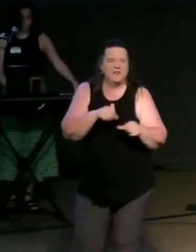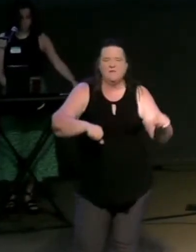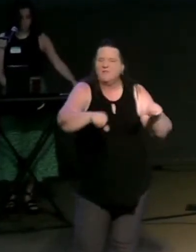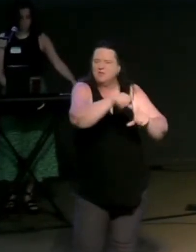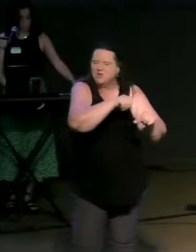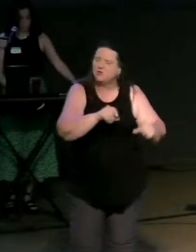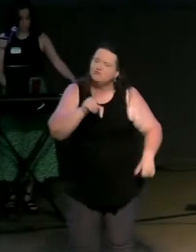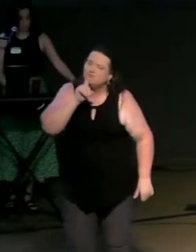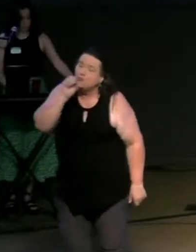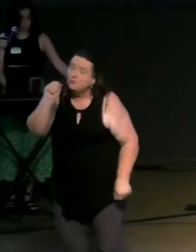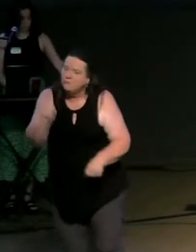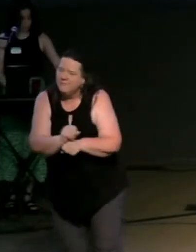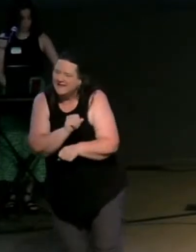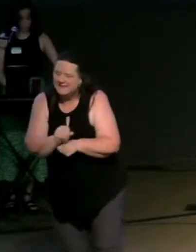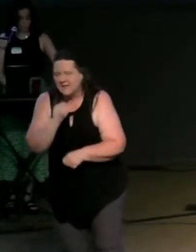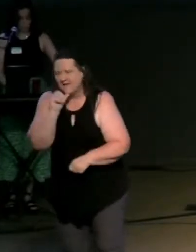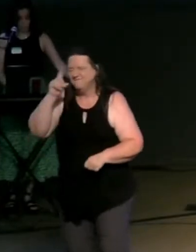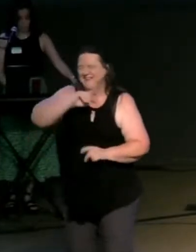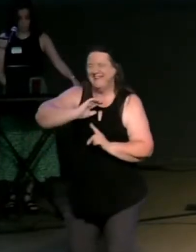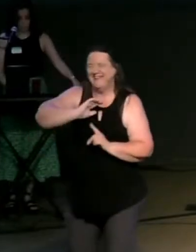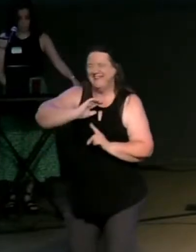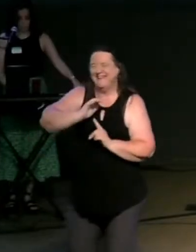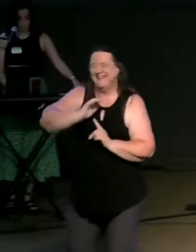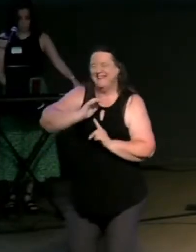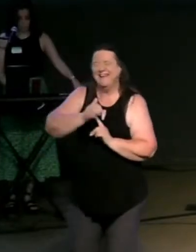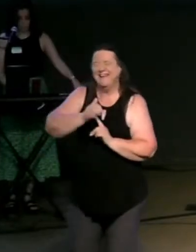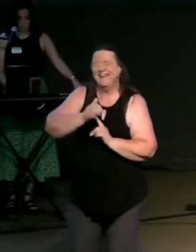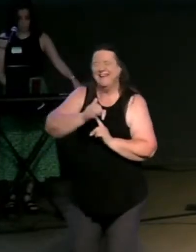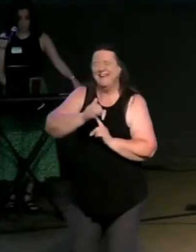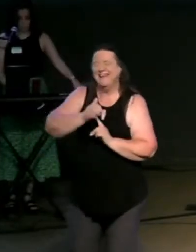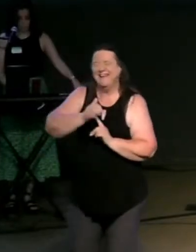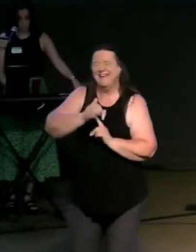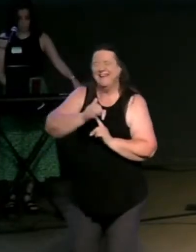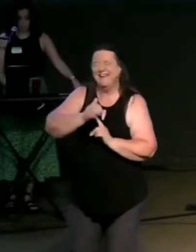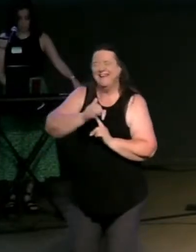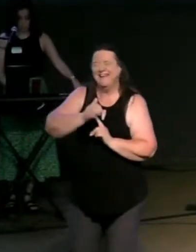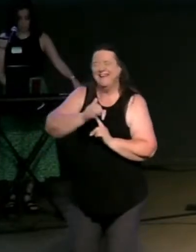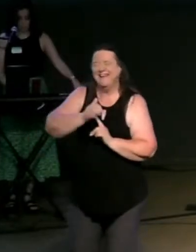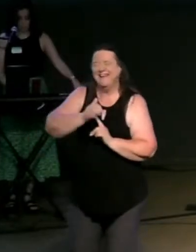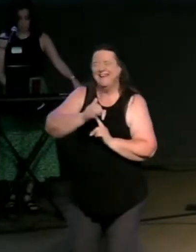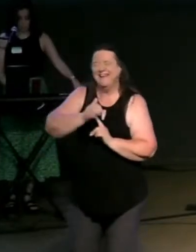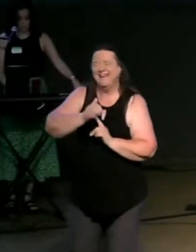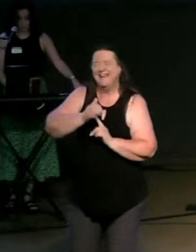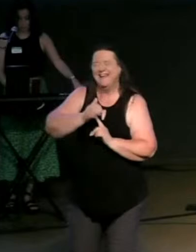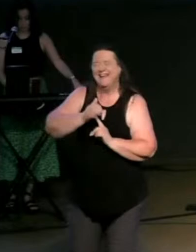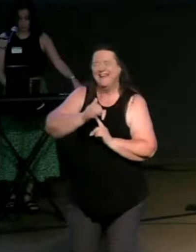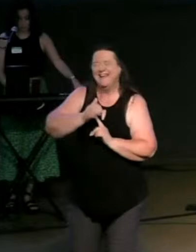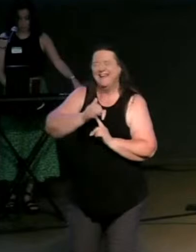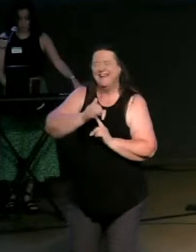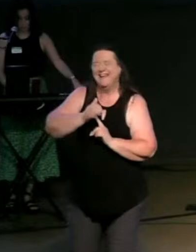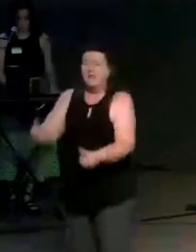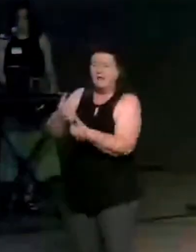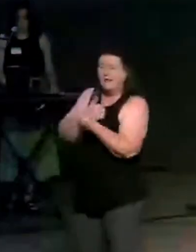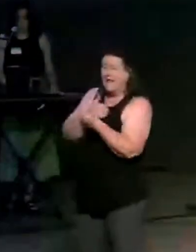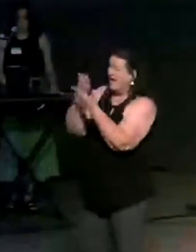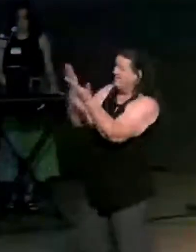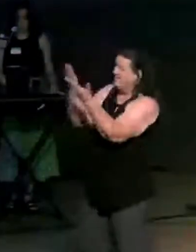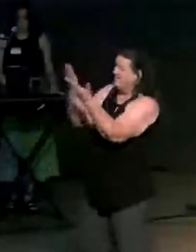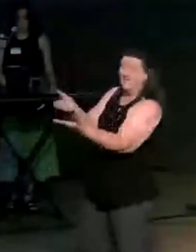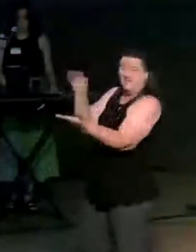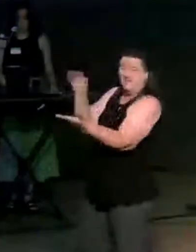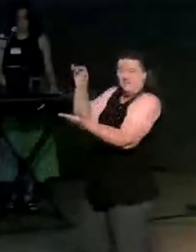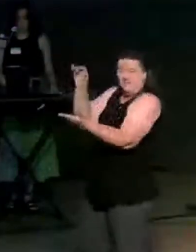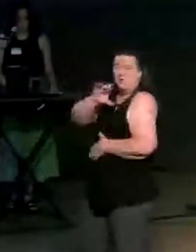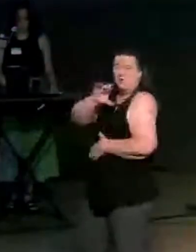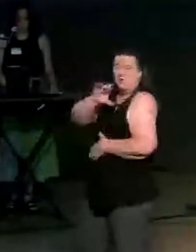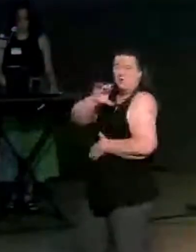love is what god is love is why christ came love is why he continues to come into our lives and seek to